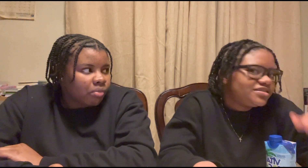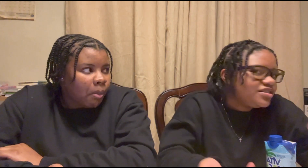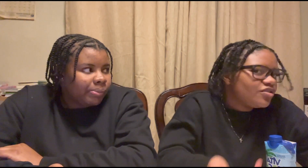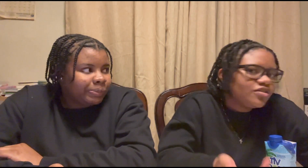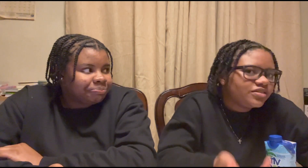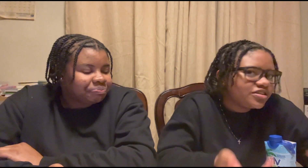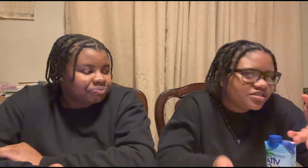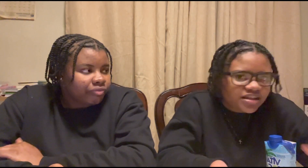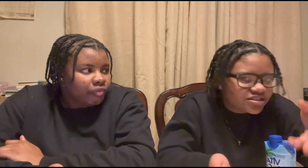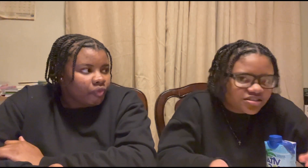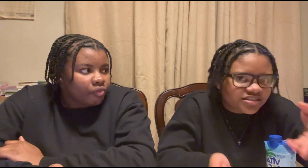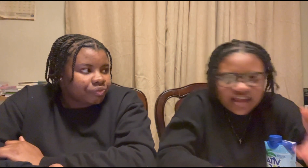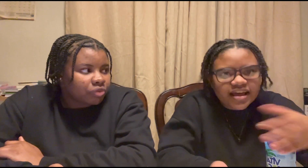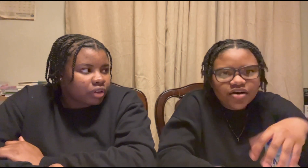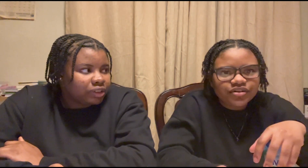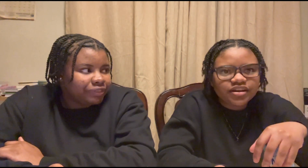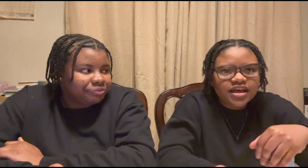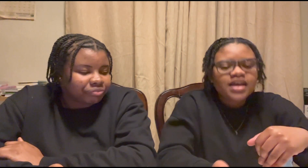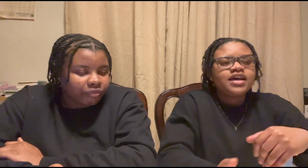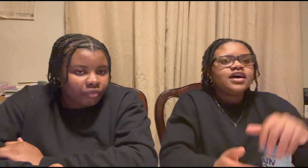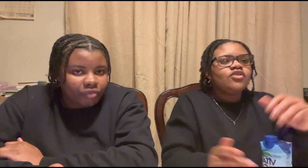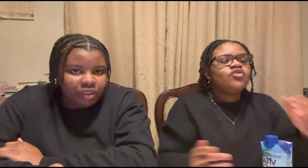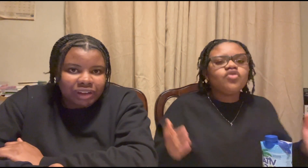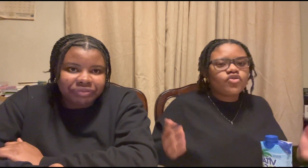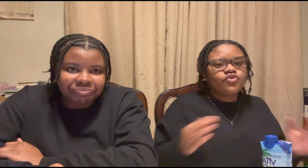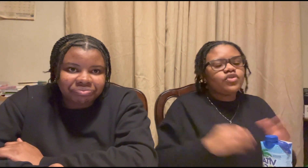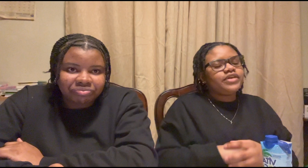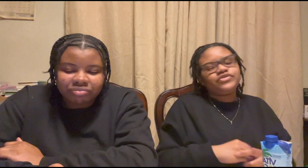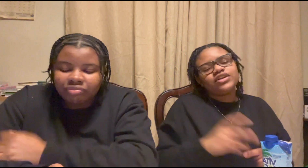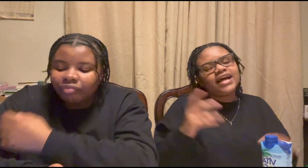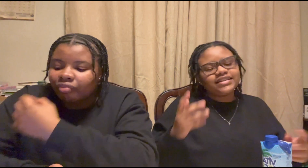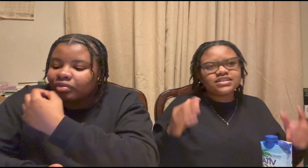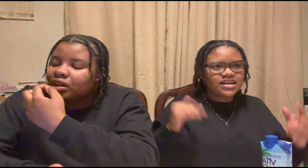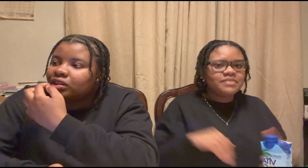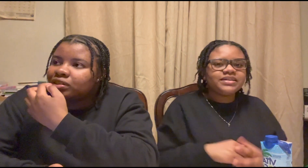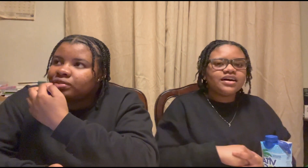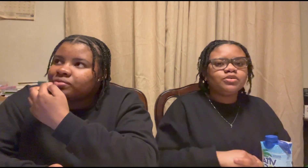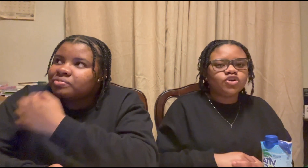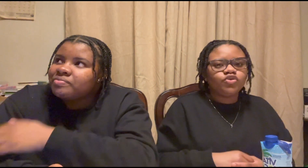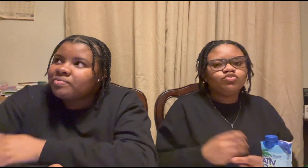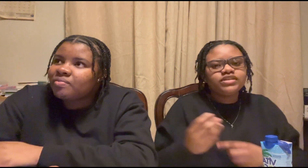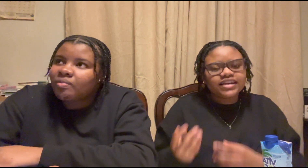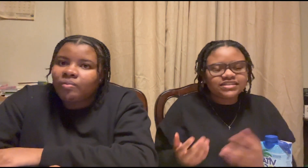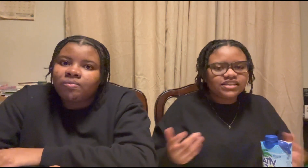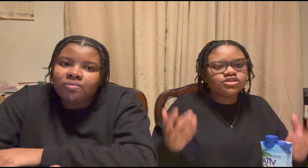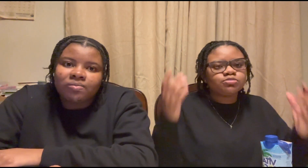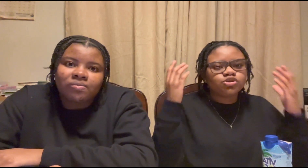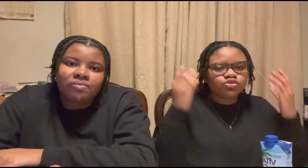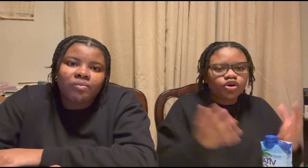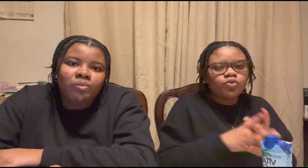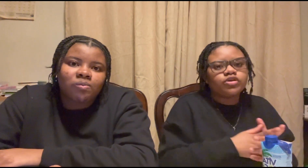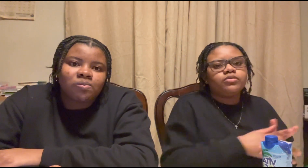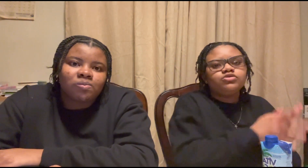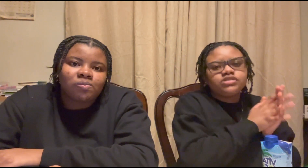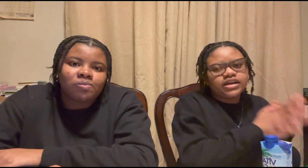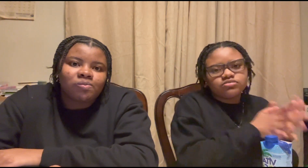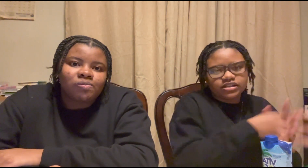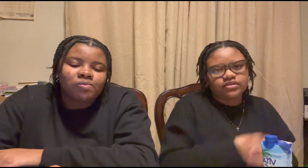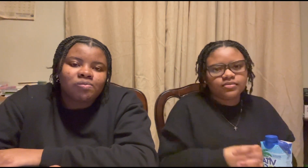sit on there they just sit down and who if you're like this comment down below you get sneakers but you don't wear them you just get them to get them